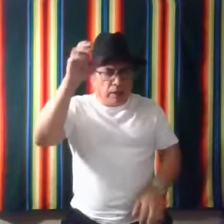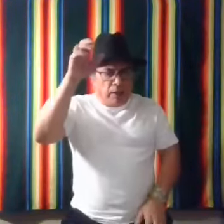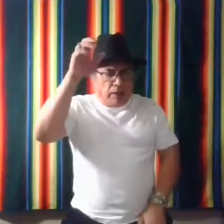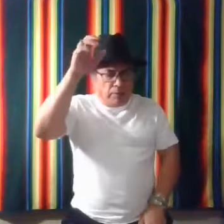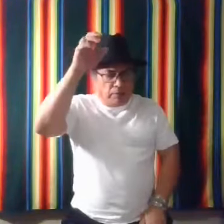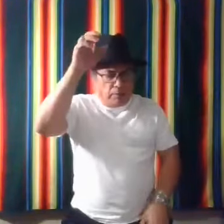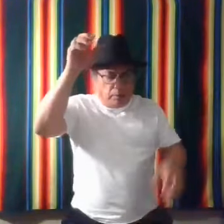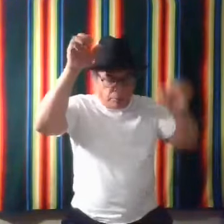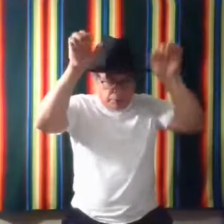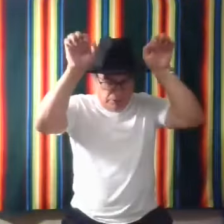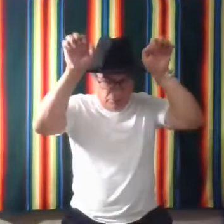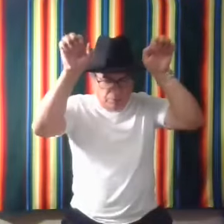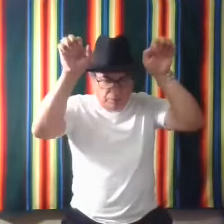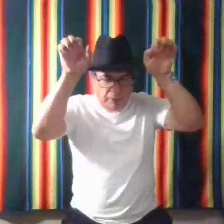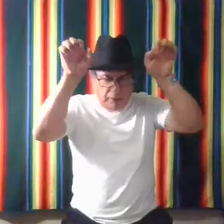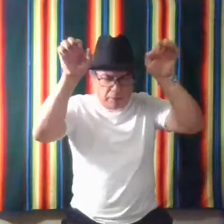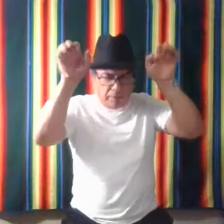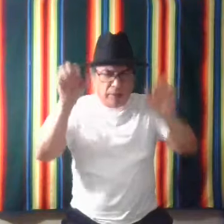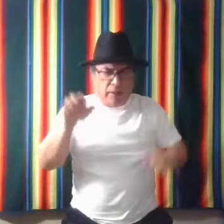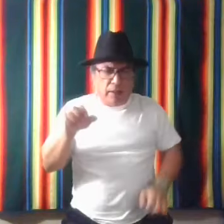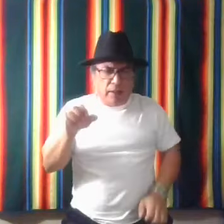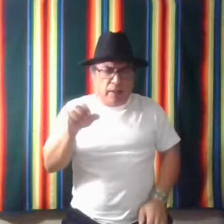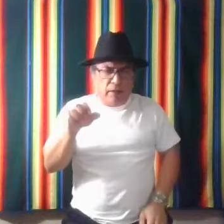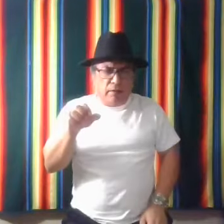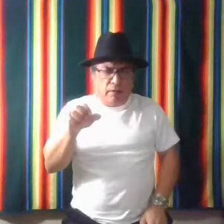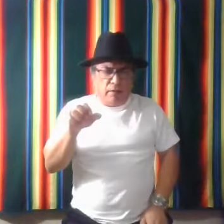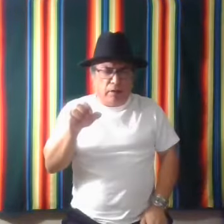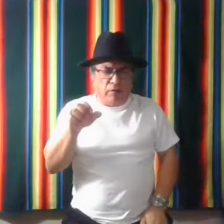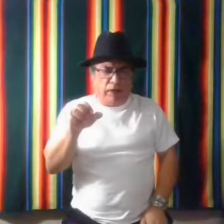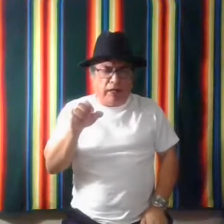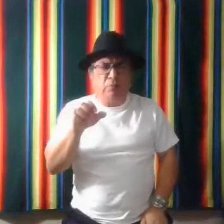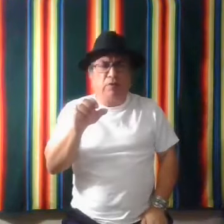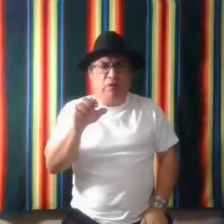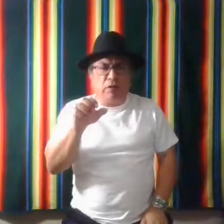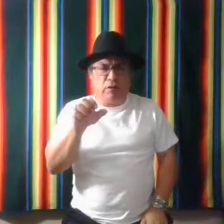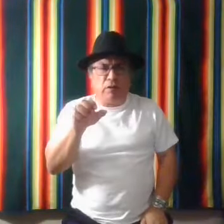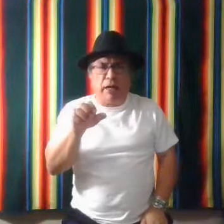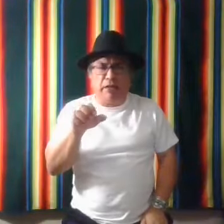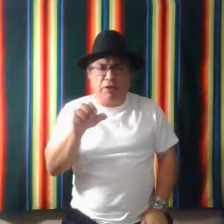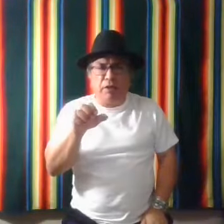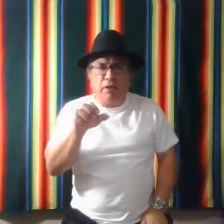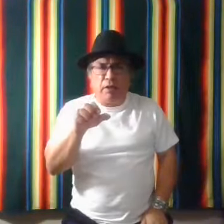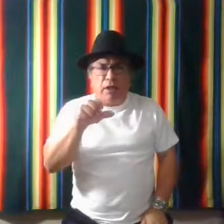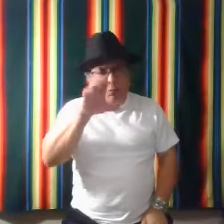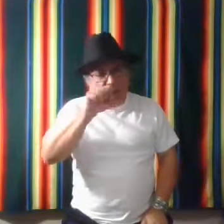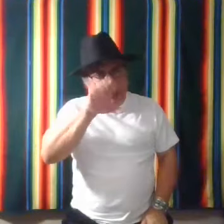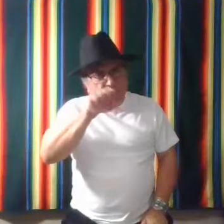Um, but this would be bear, uh, and for him to, to bite you, it would be